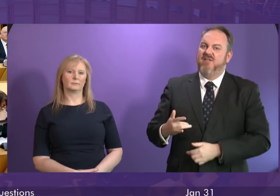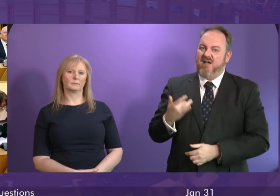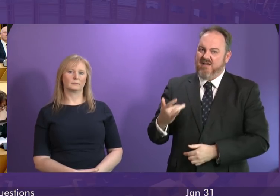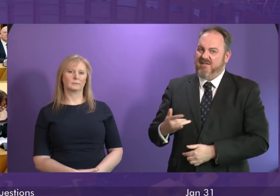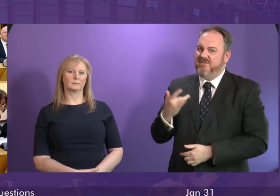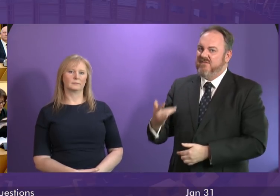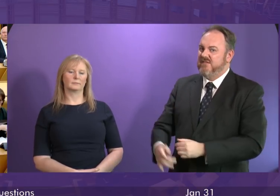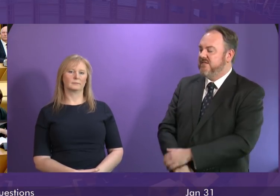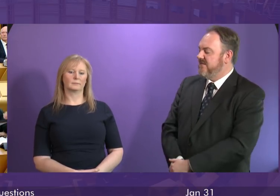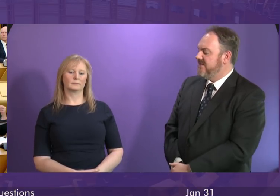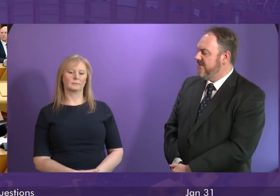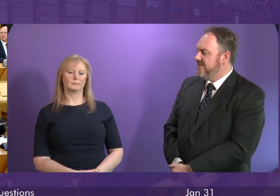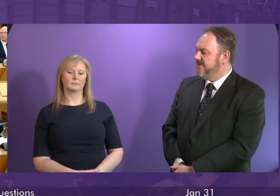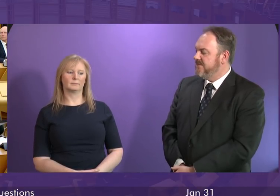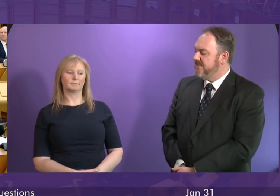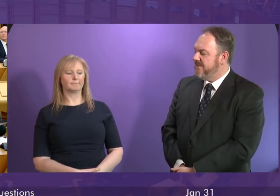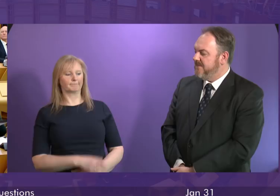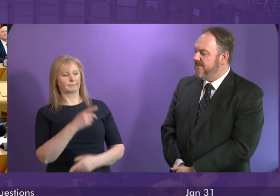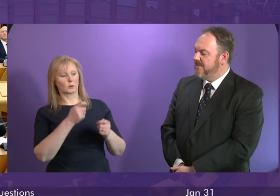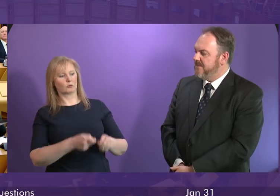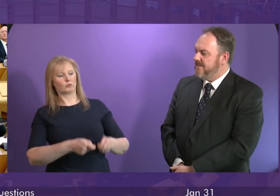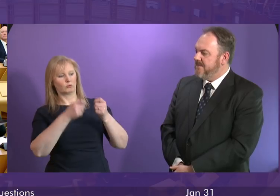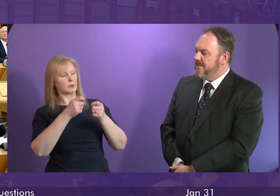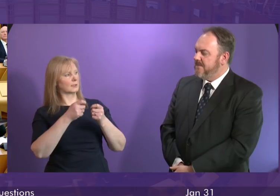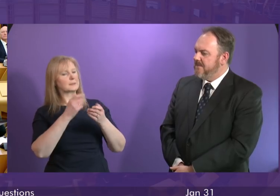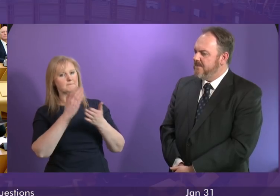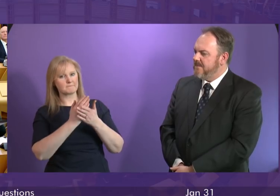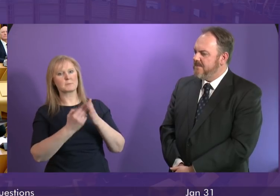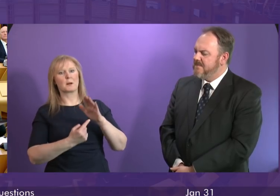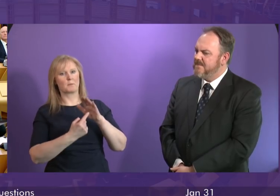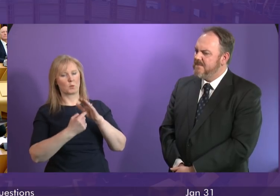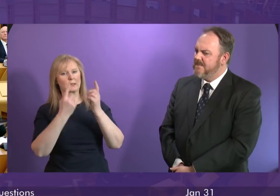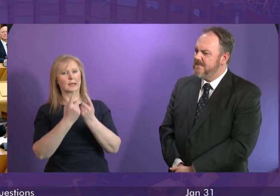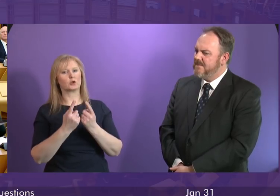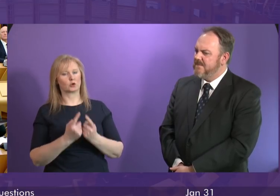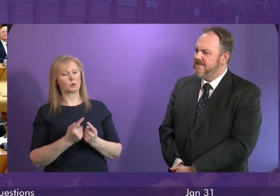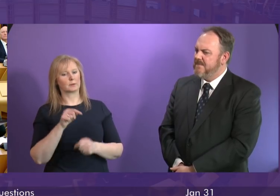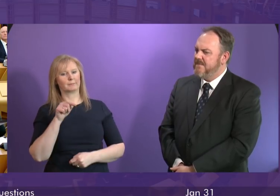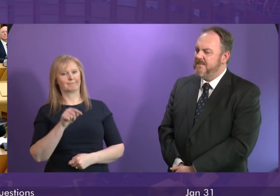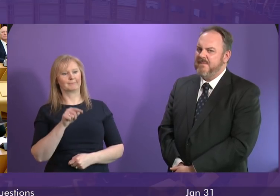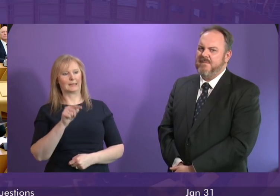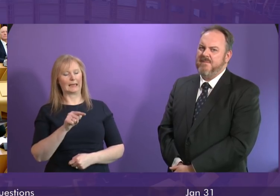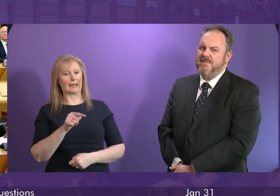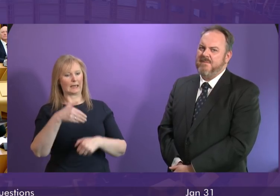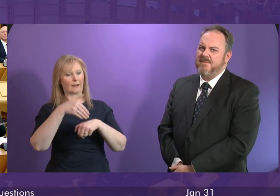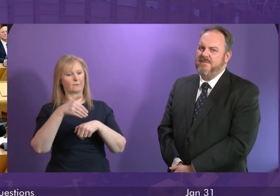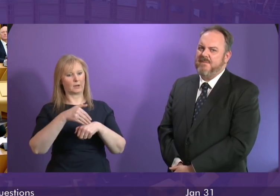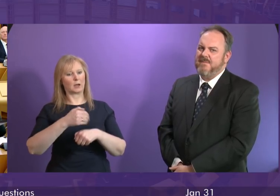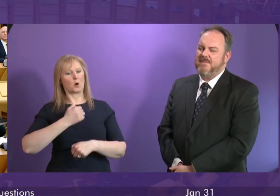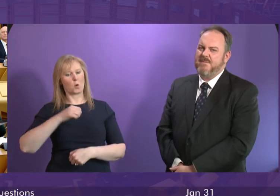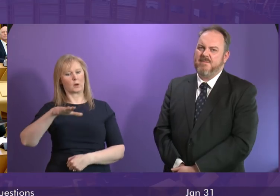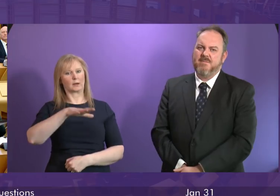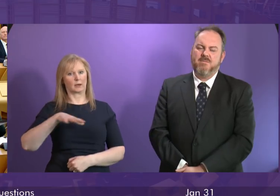first minister Pauline McNeill raises a very important issue this is an issue that has affected my own constituency